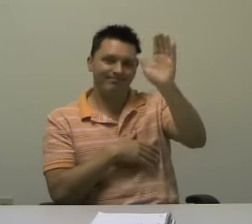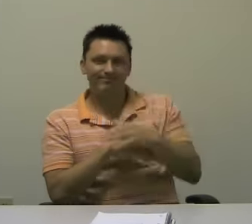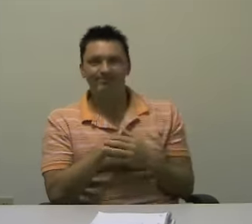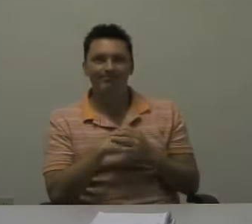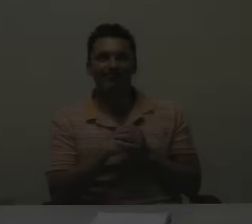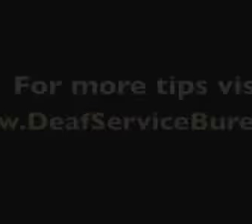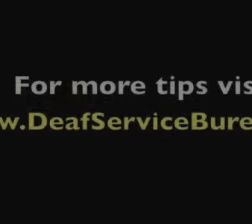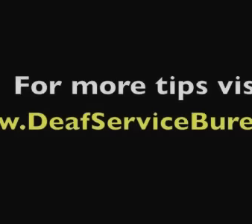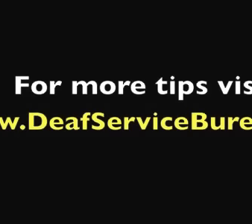Have a good day.